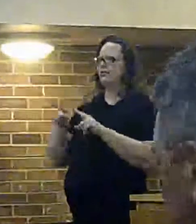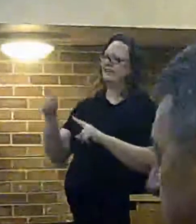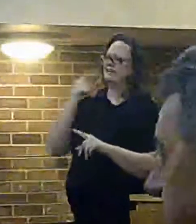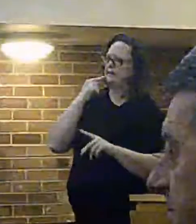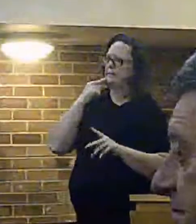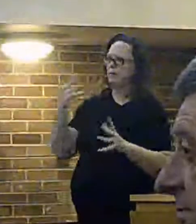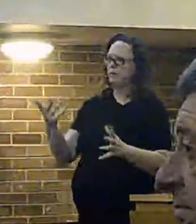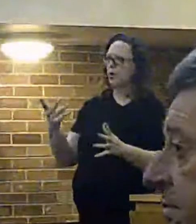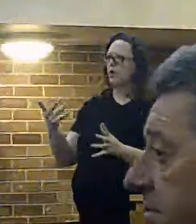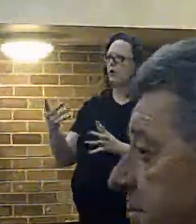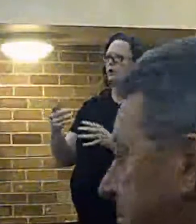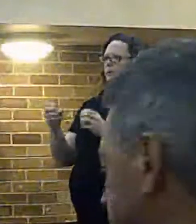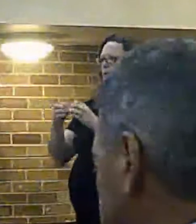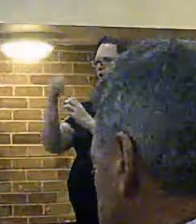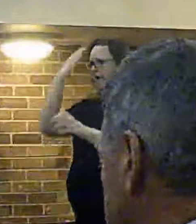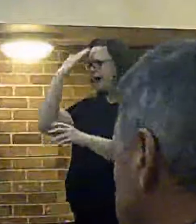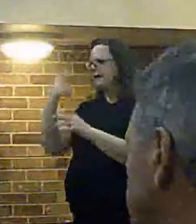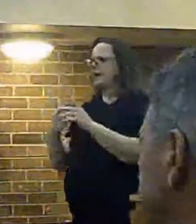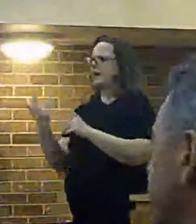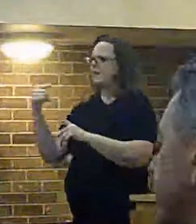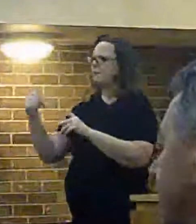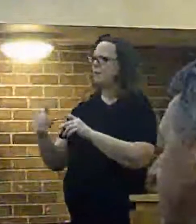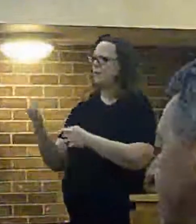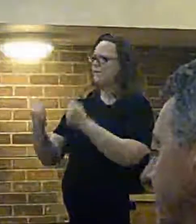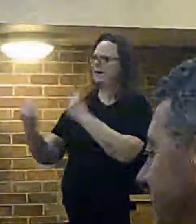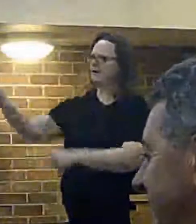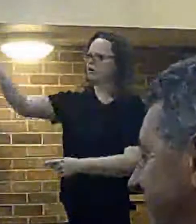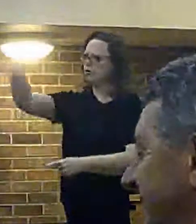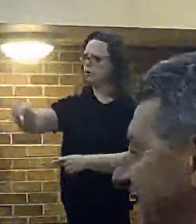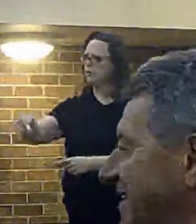But that's, that's basically where we are, where we're into.